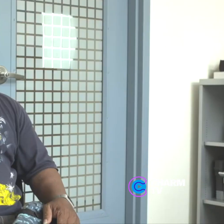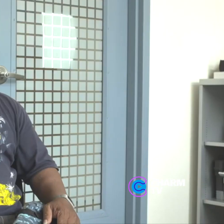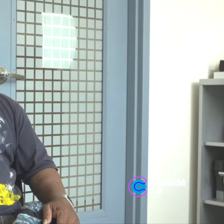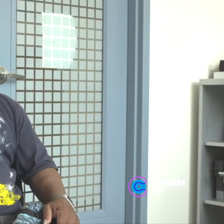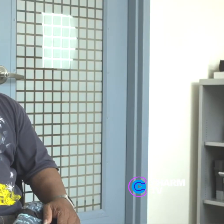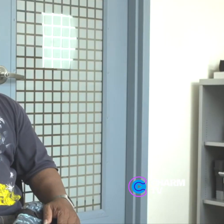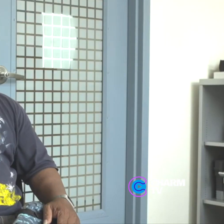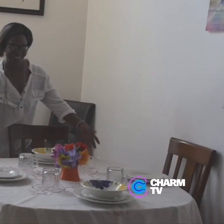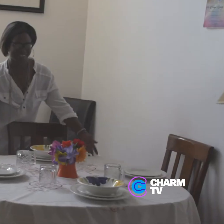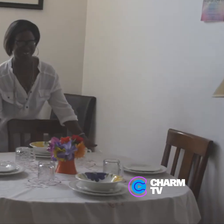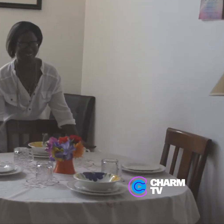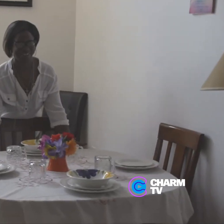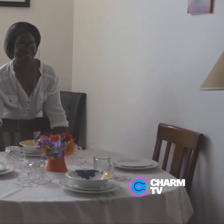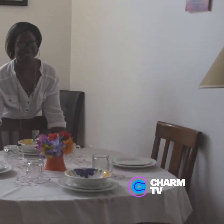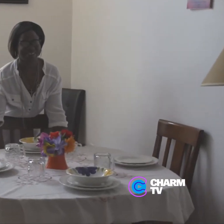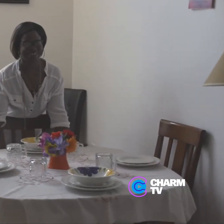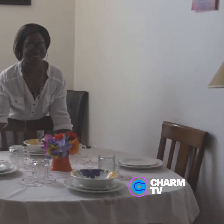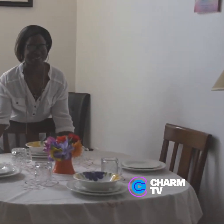is when he got his place.